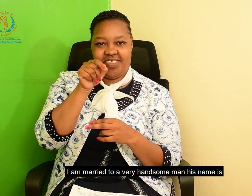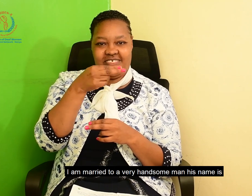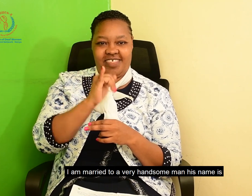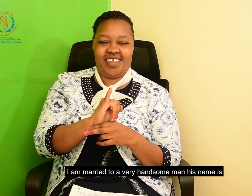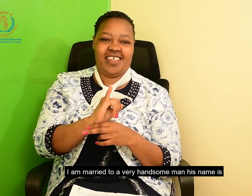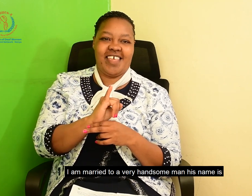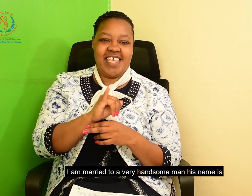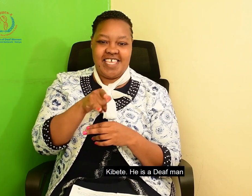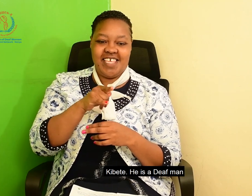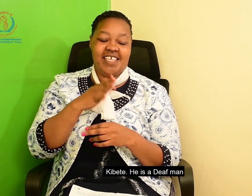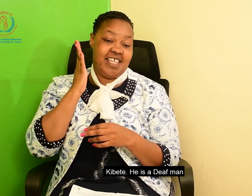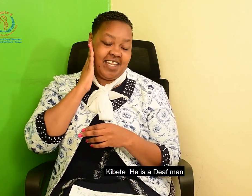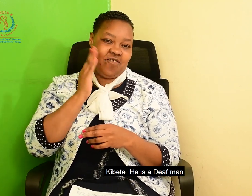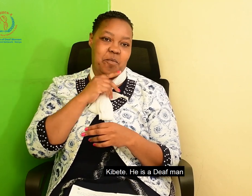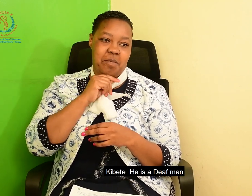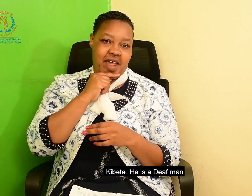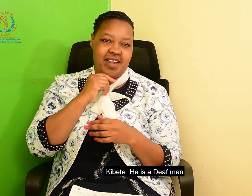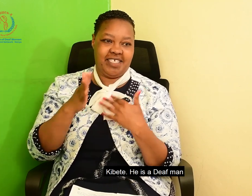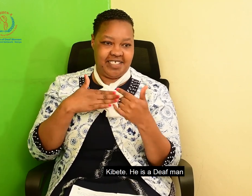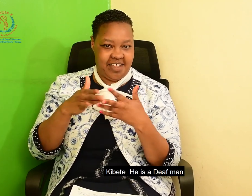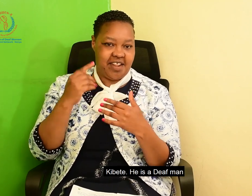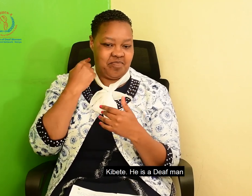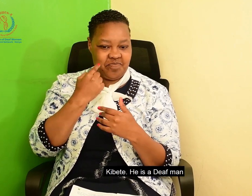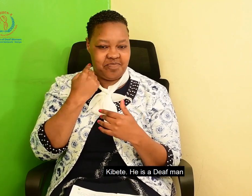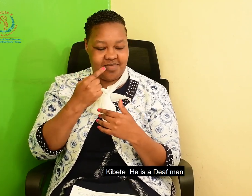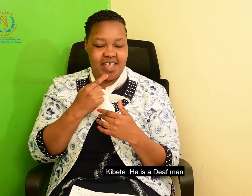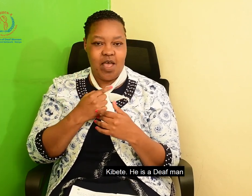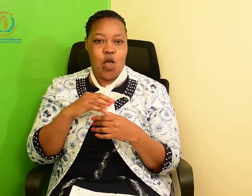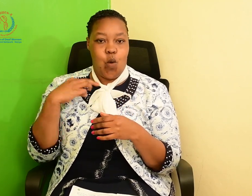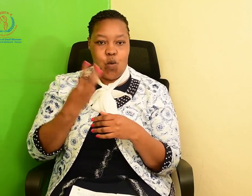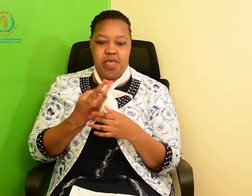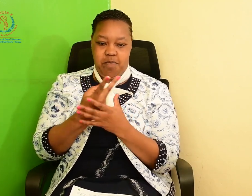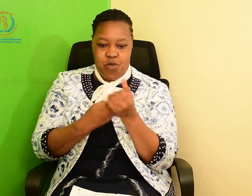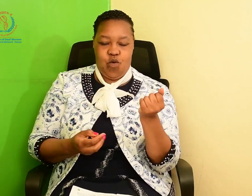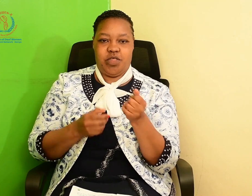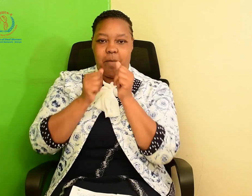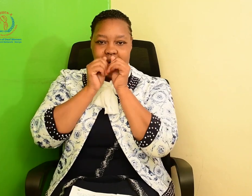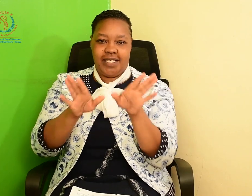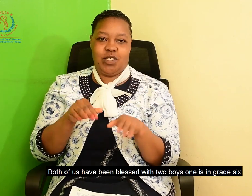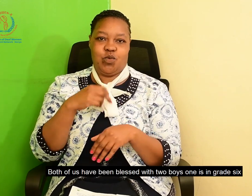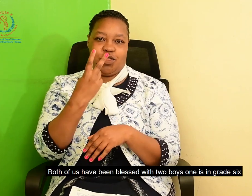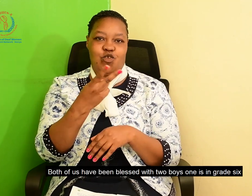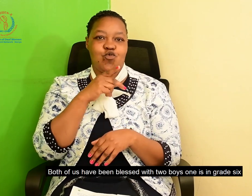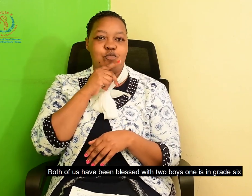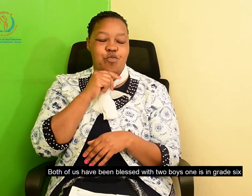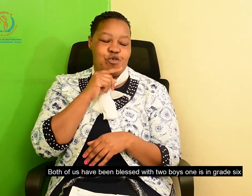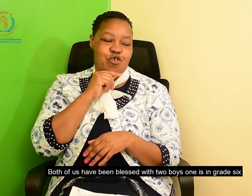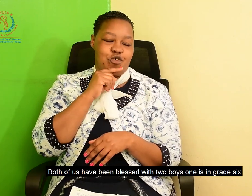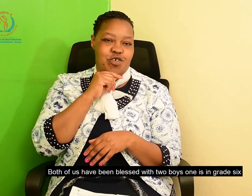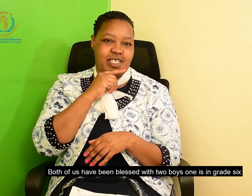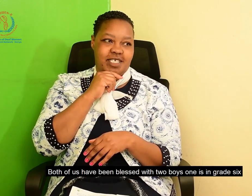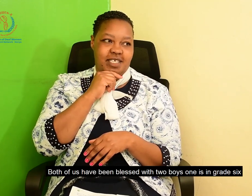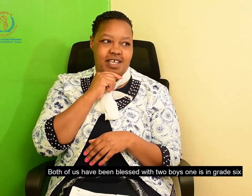Kibeti. And he's a deaf man. That's his sign name. Both of us were blessed with two boys.